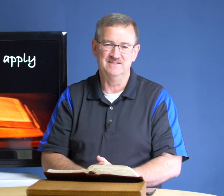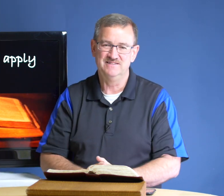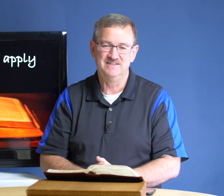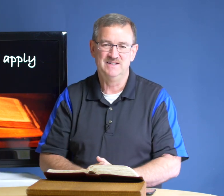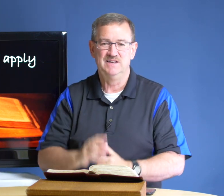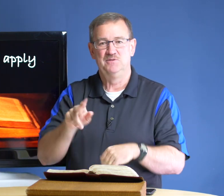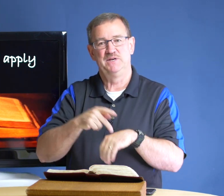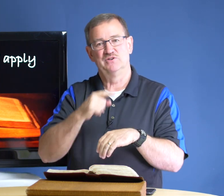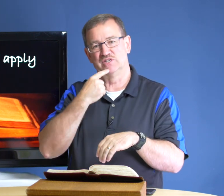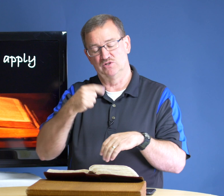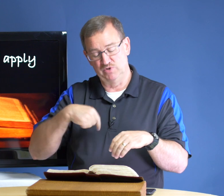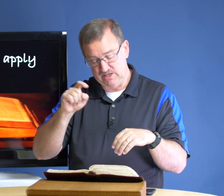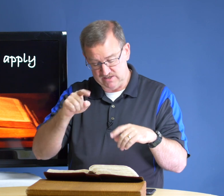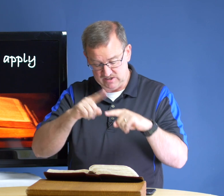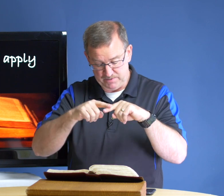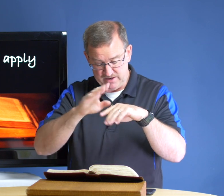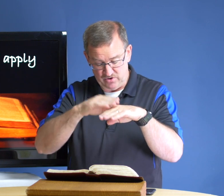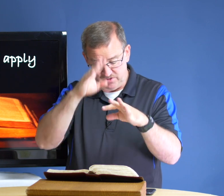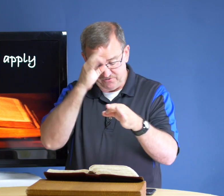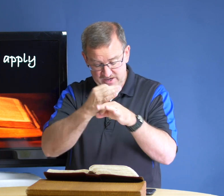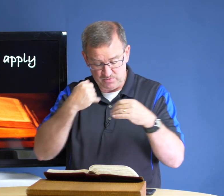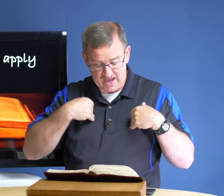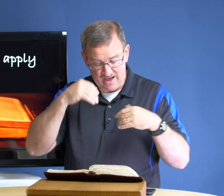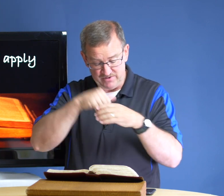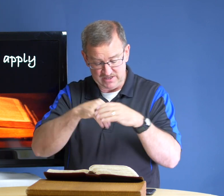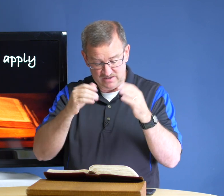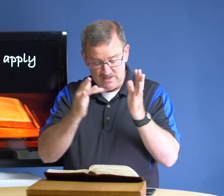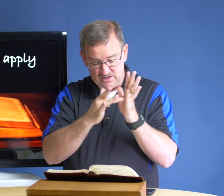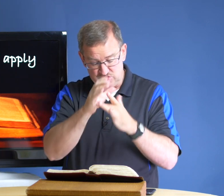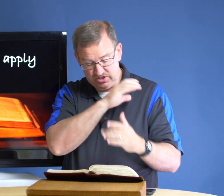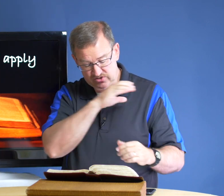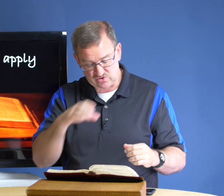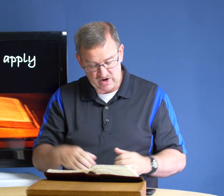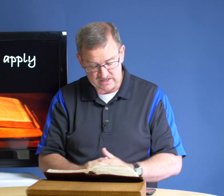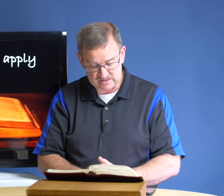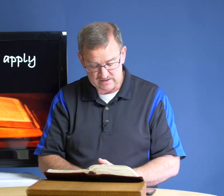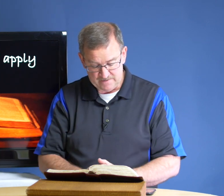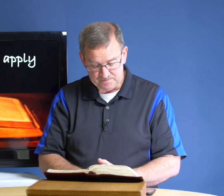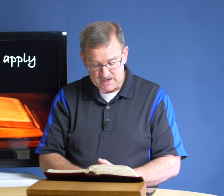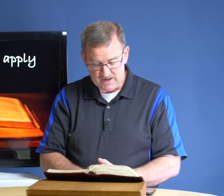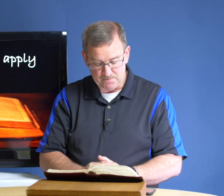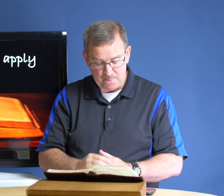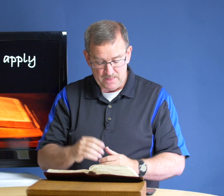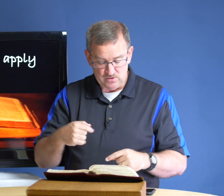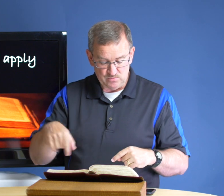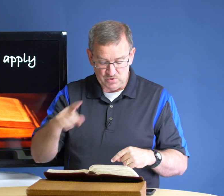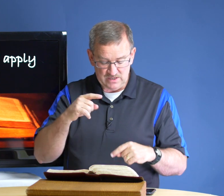peter says we need to depend on the faith we have in jesus christ um we